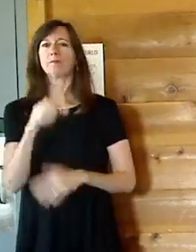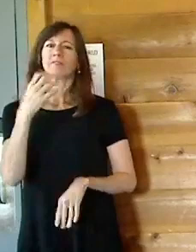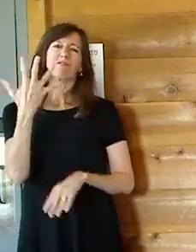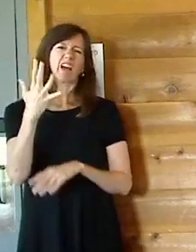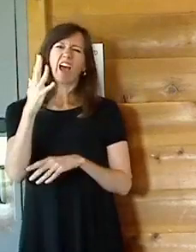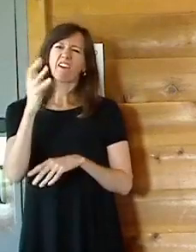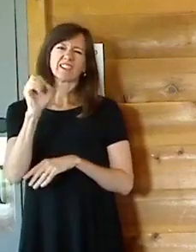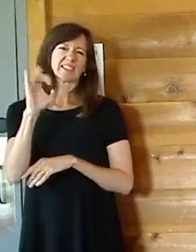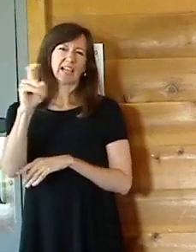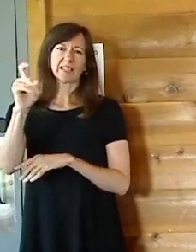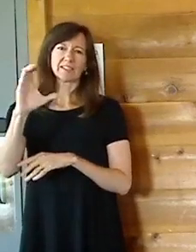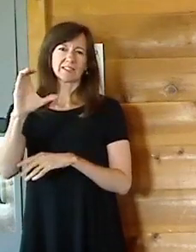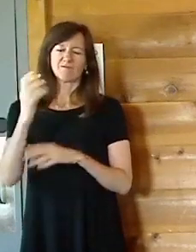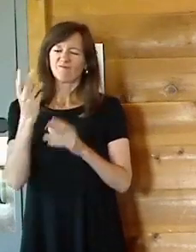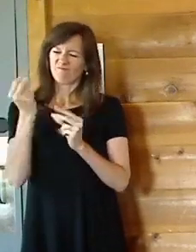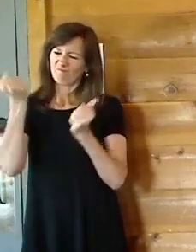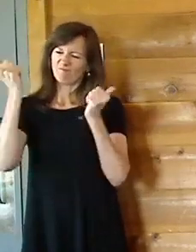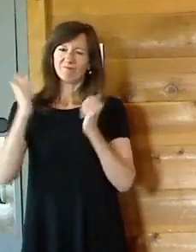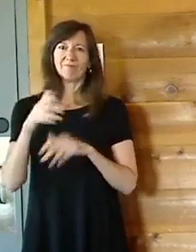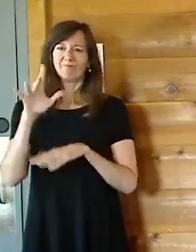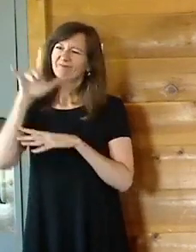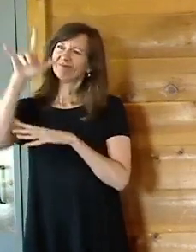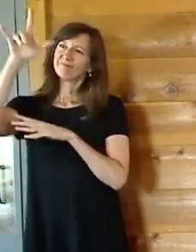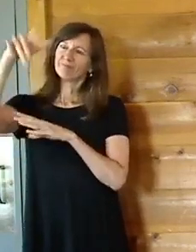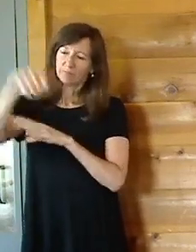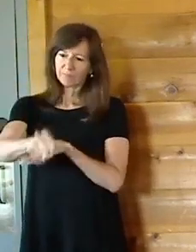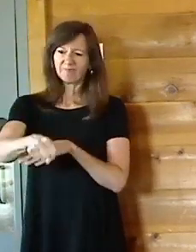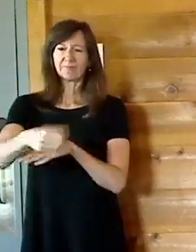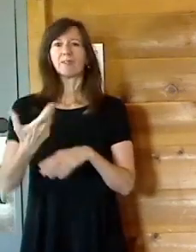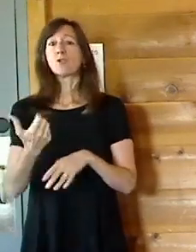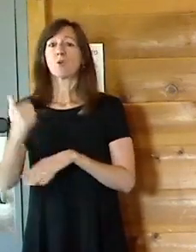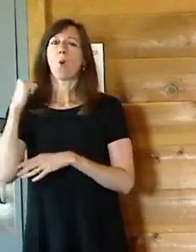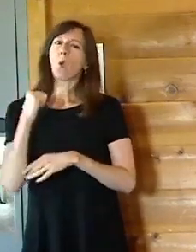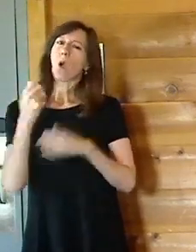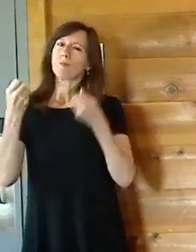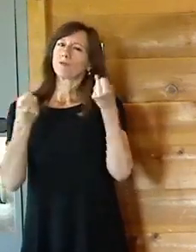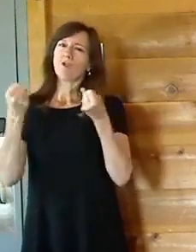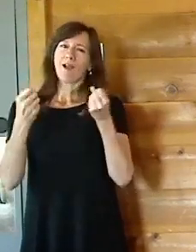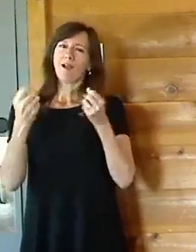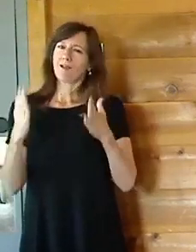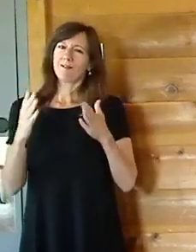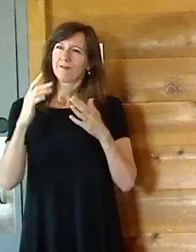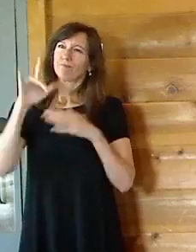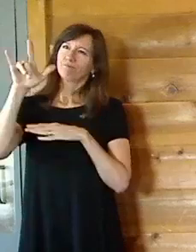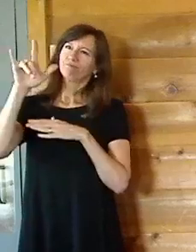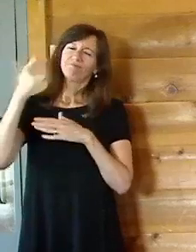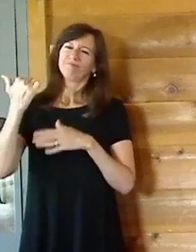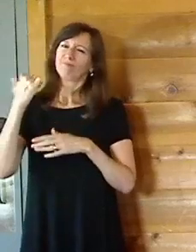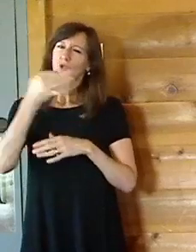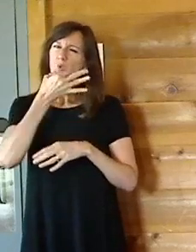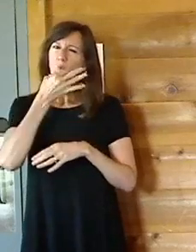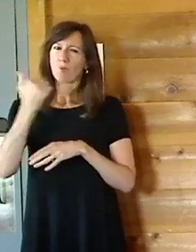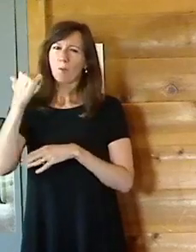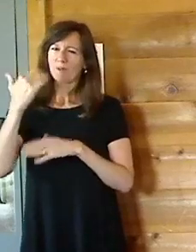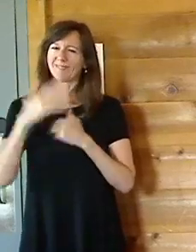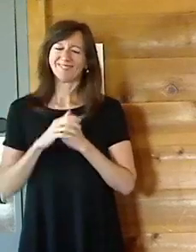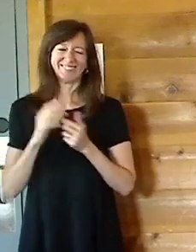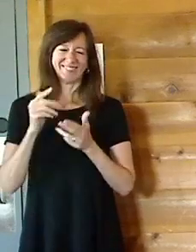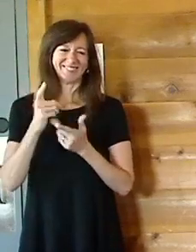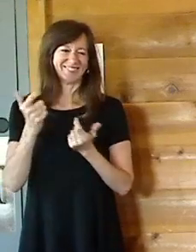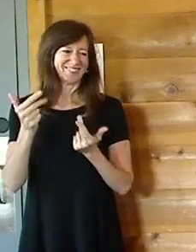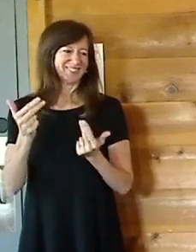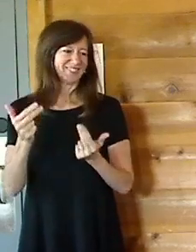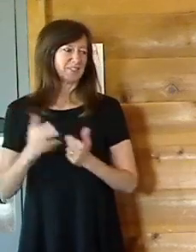I won't be getting behind the wheel of any plane anytime soon. No, you won't. Okay. Well, Joey, some of our watchers